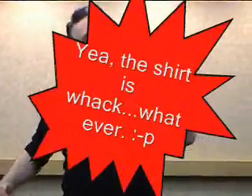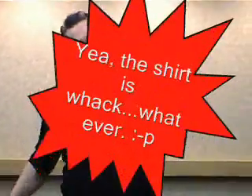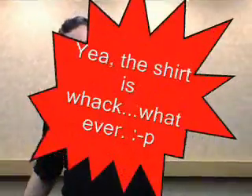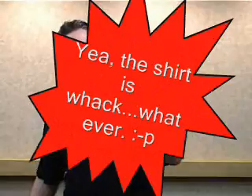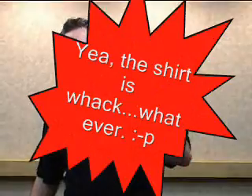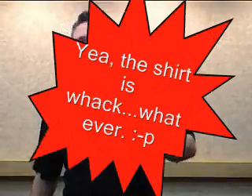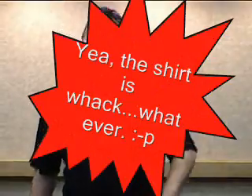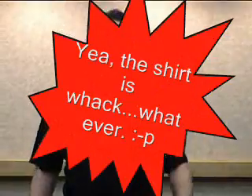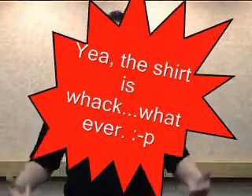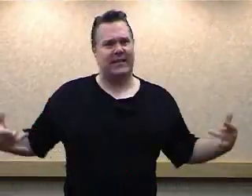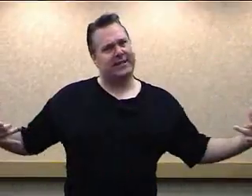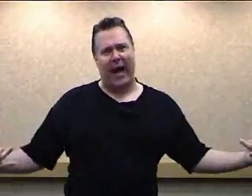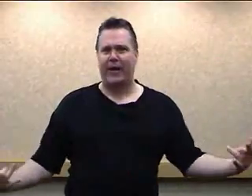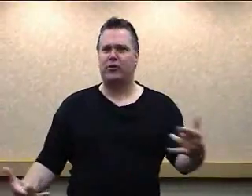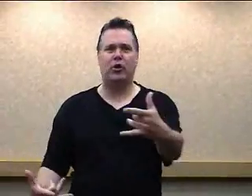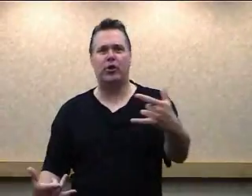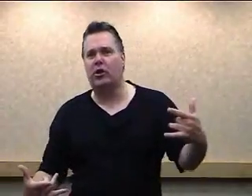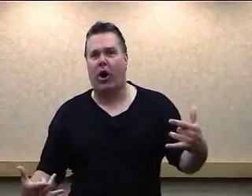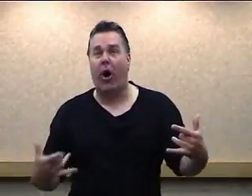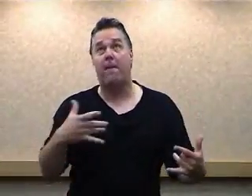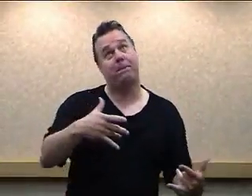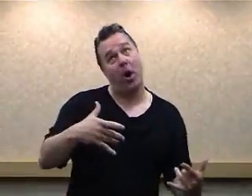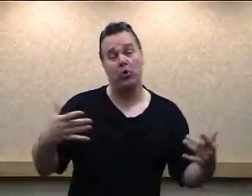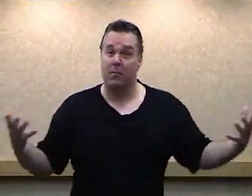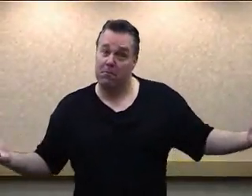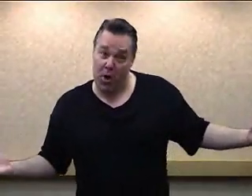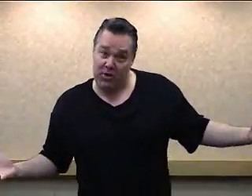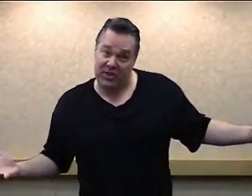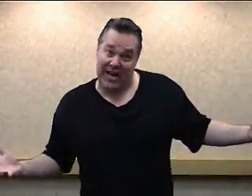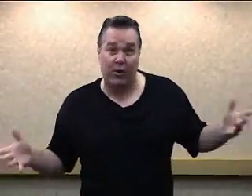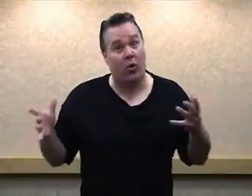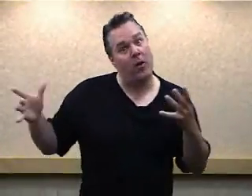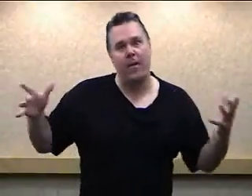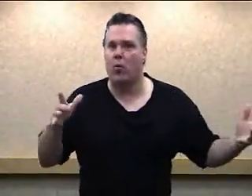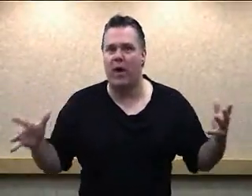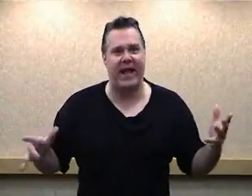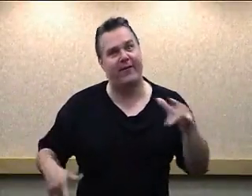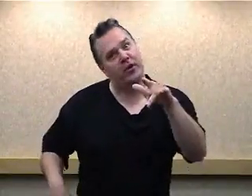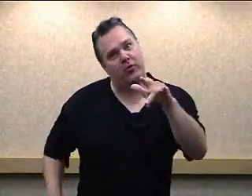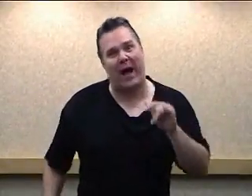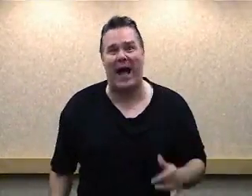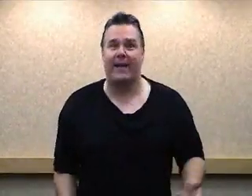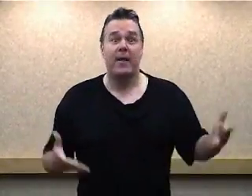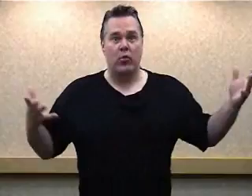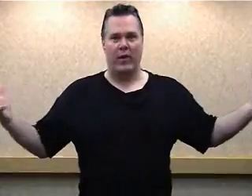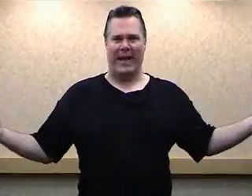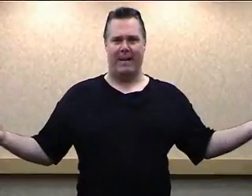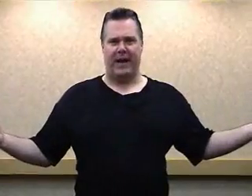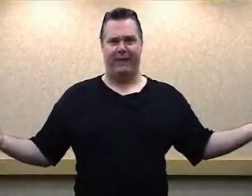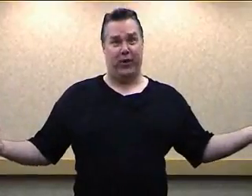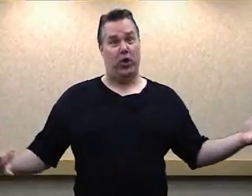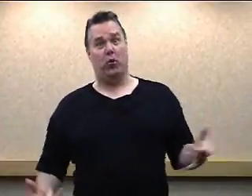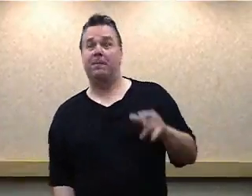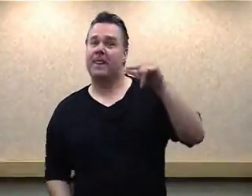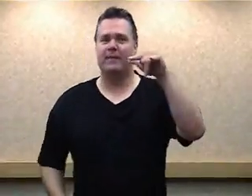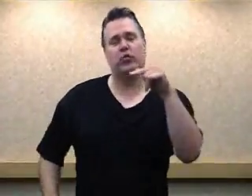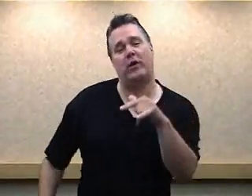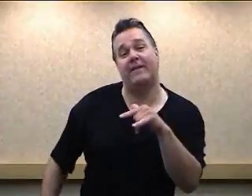and you got the title to your car, boat, motorcycle, whatever you ride, we got money for you. From 2